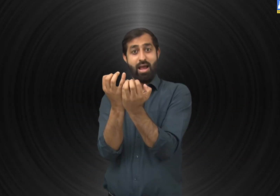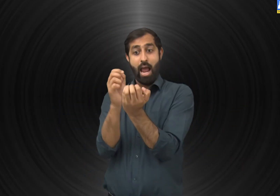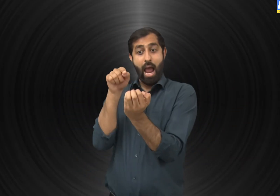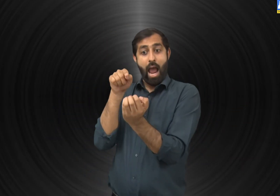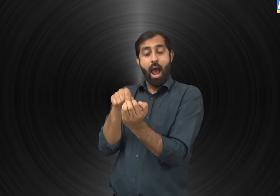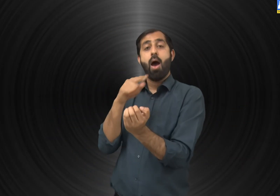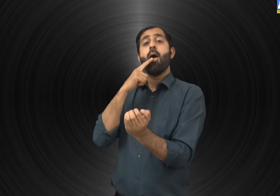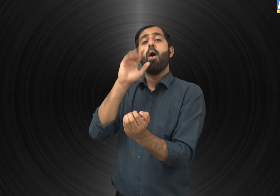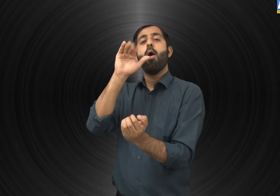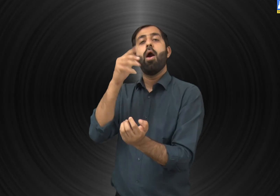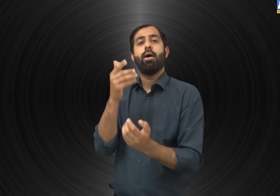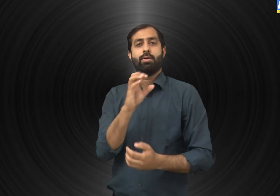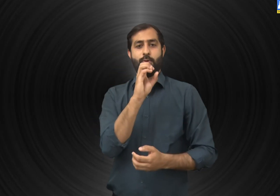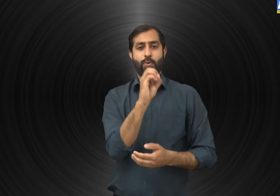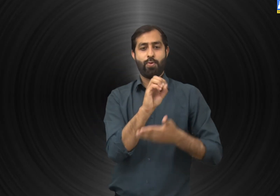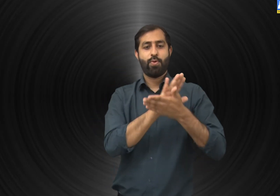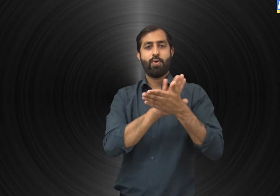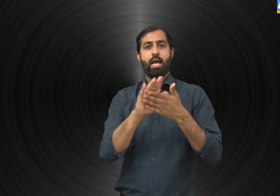is called base.